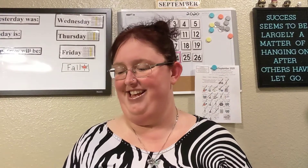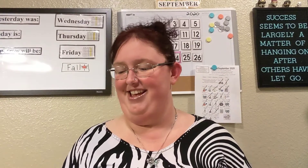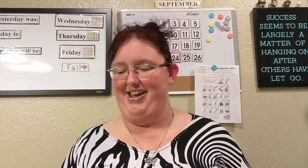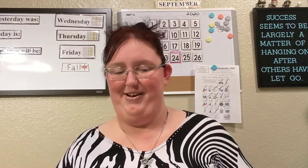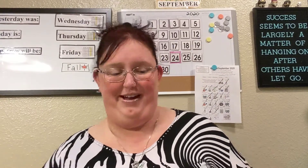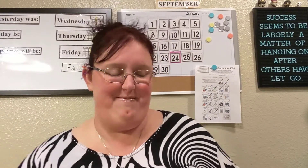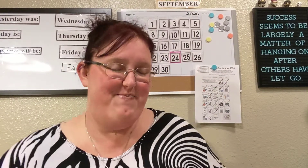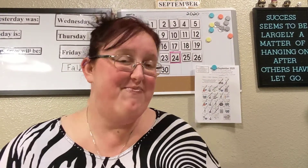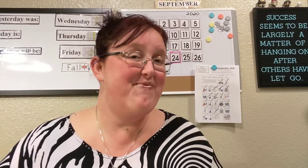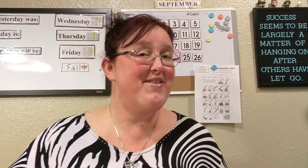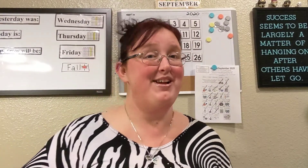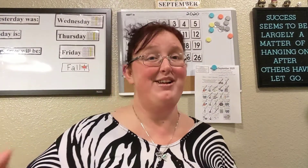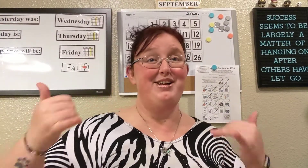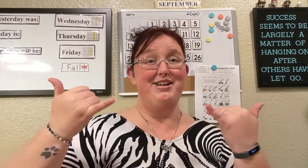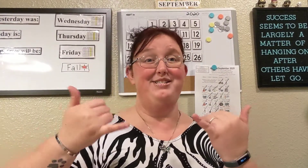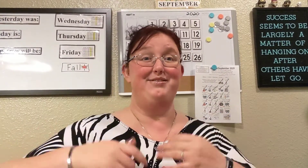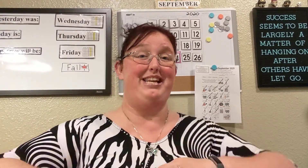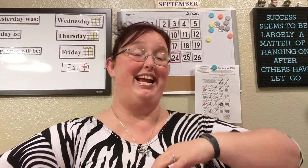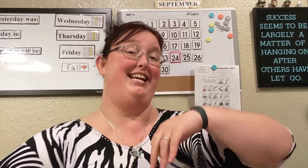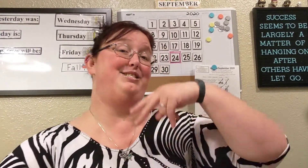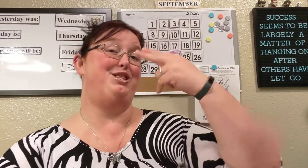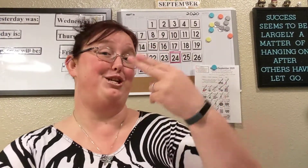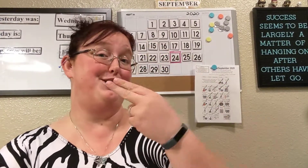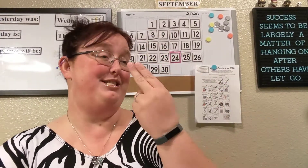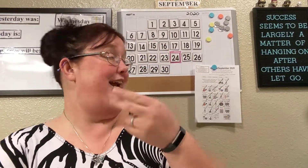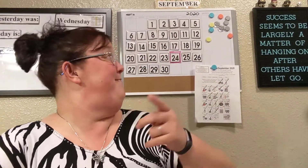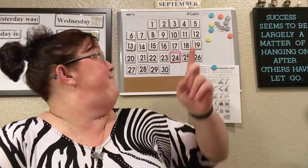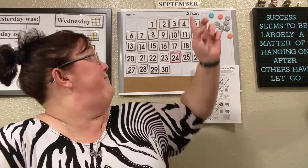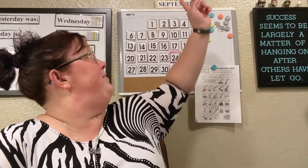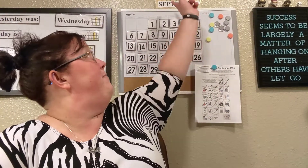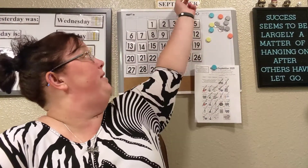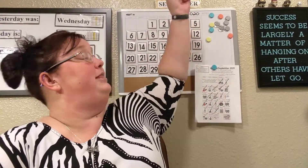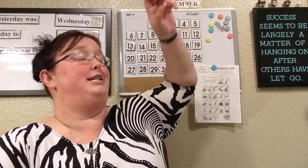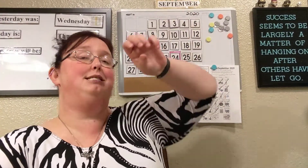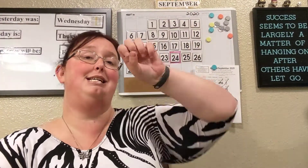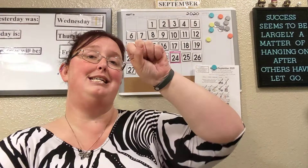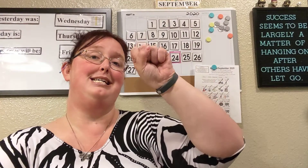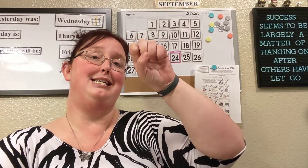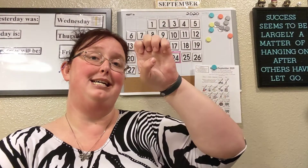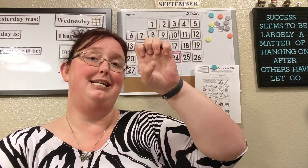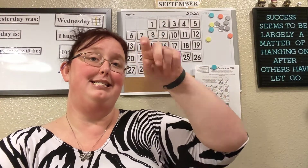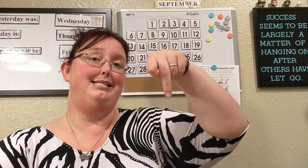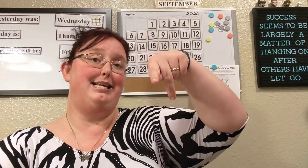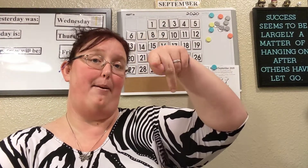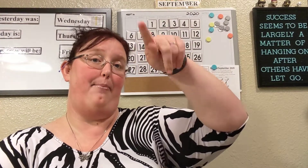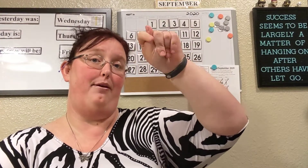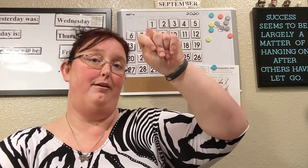Okay. So today is Thursday. The month is September.